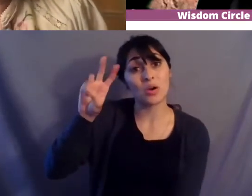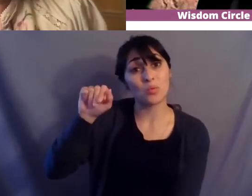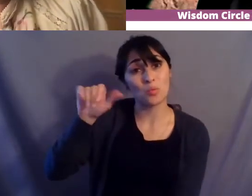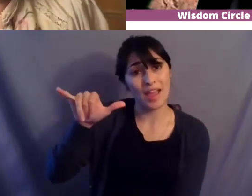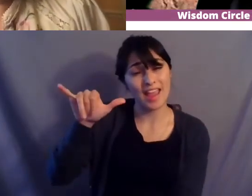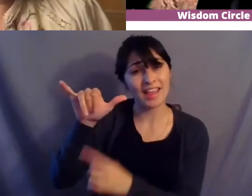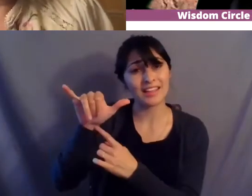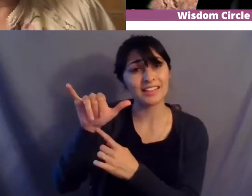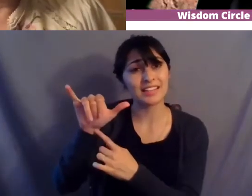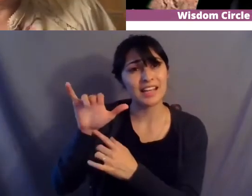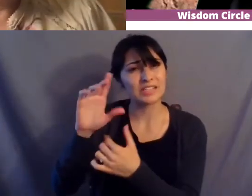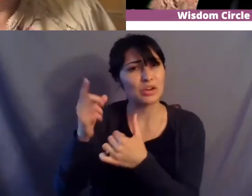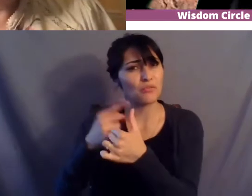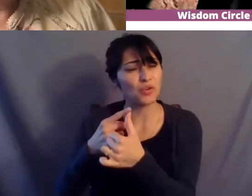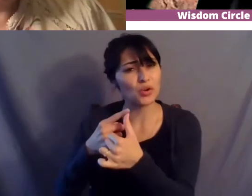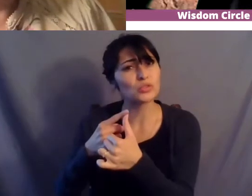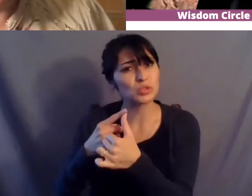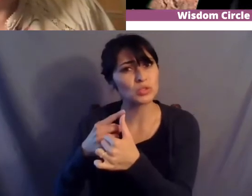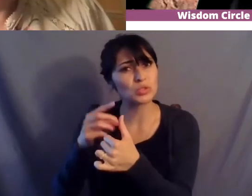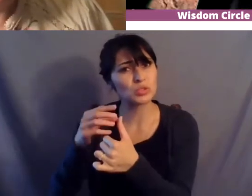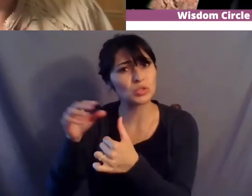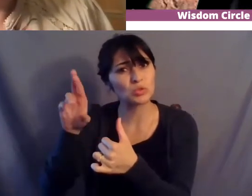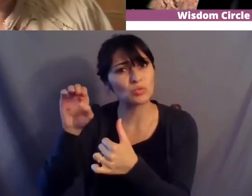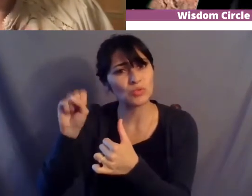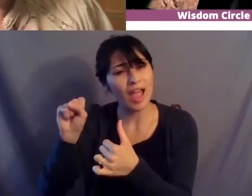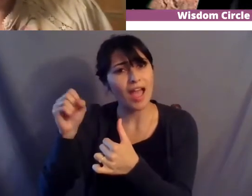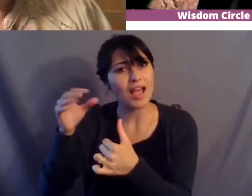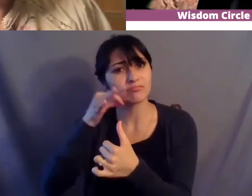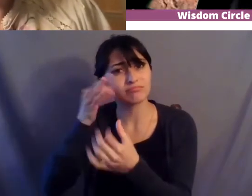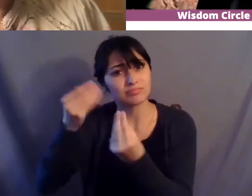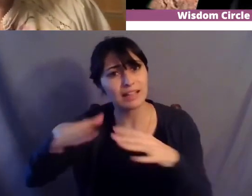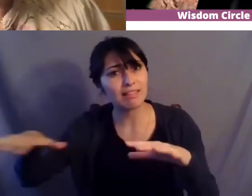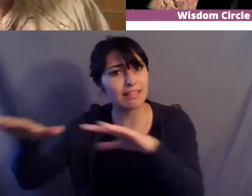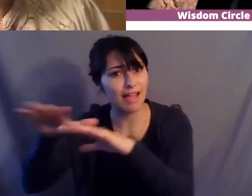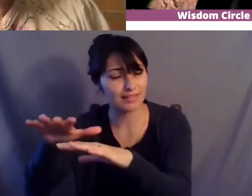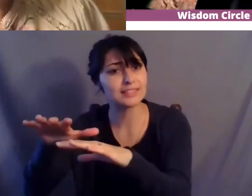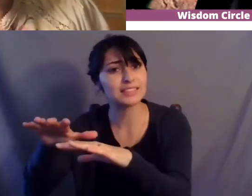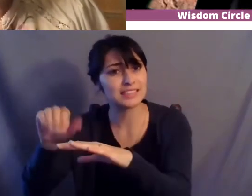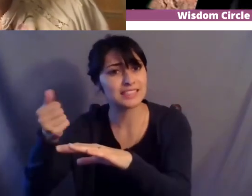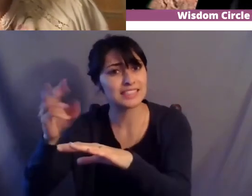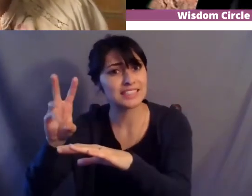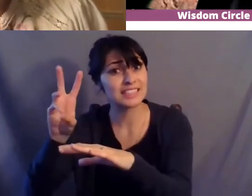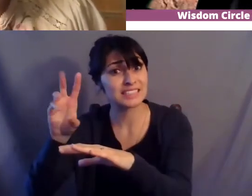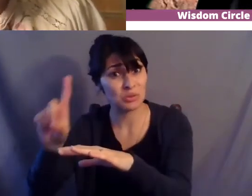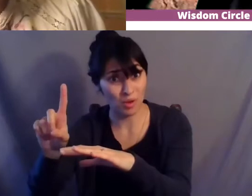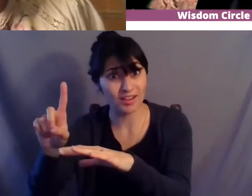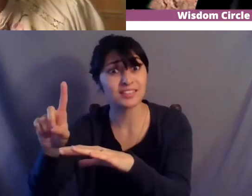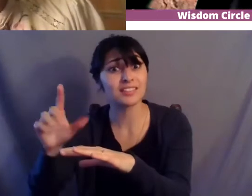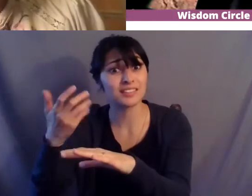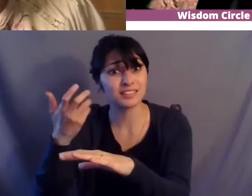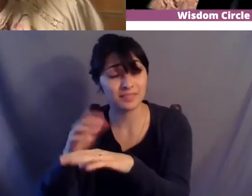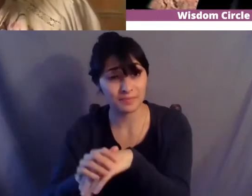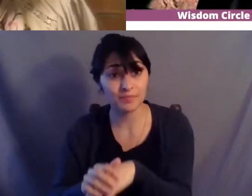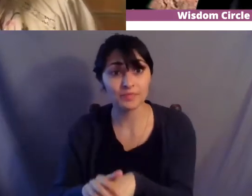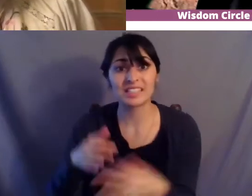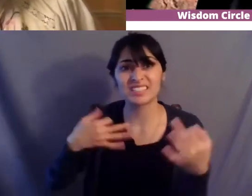first reservation 1651 wow of chaptaco and and